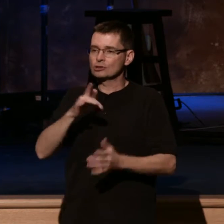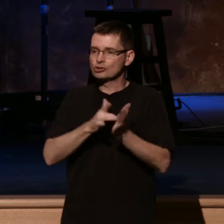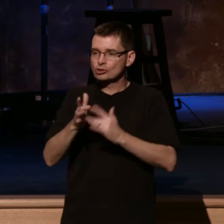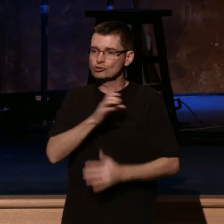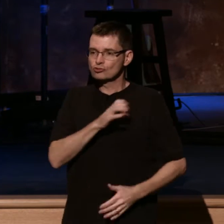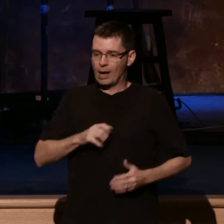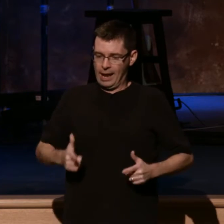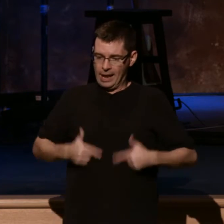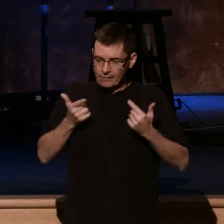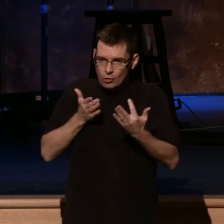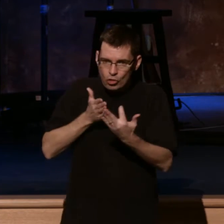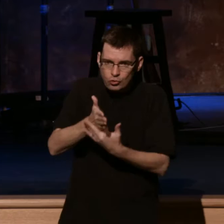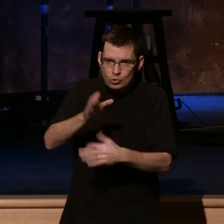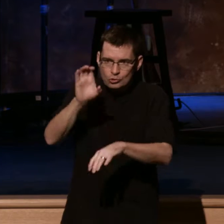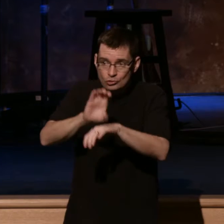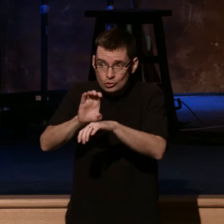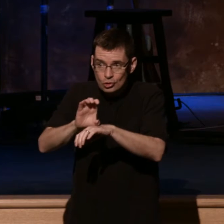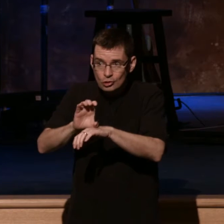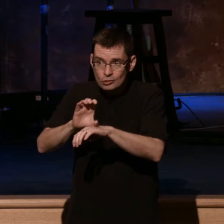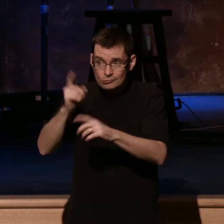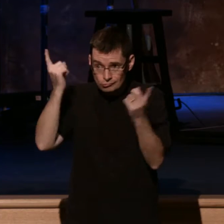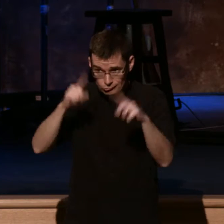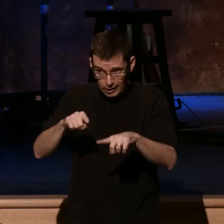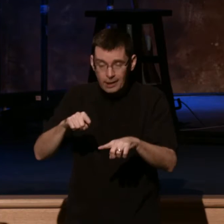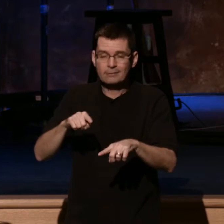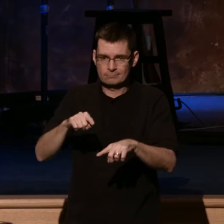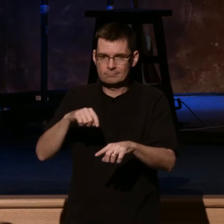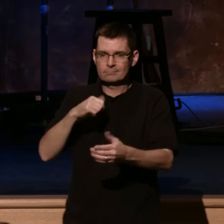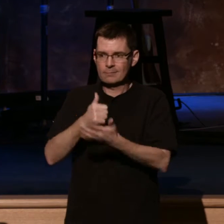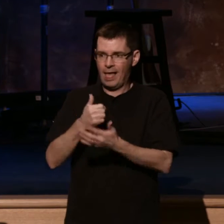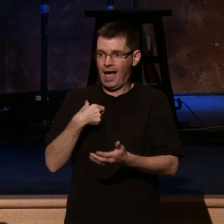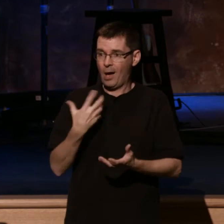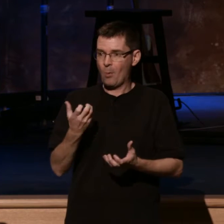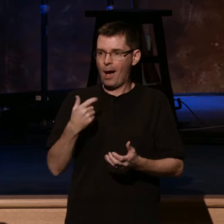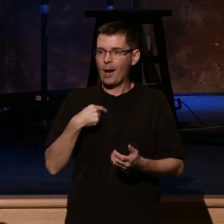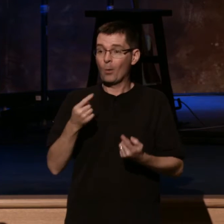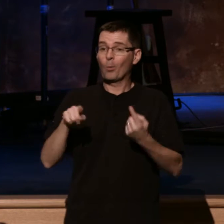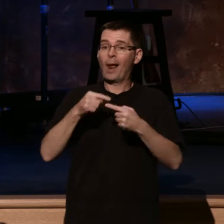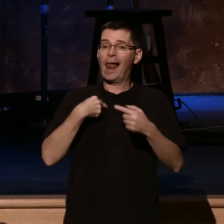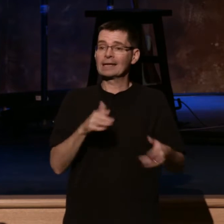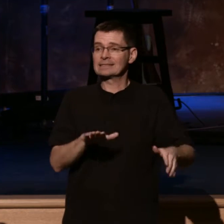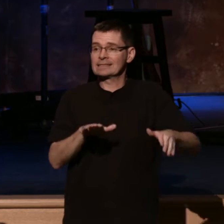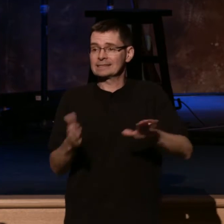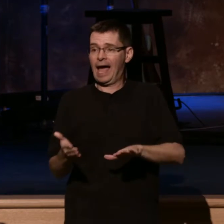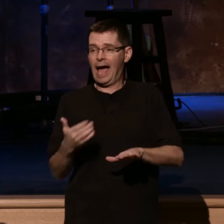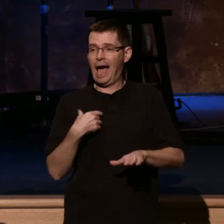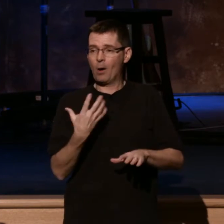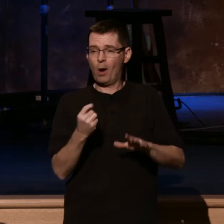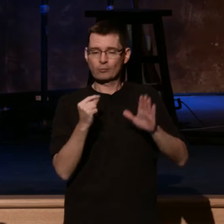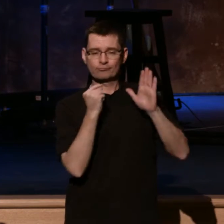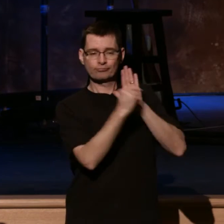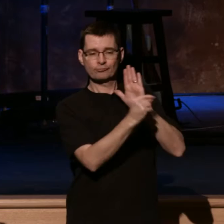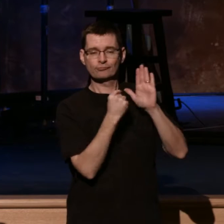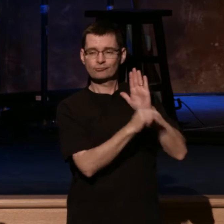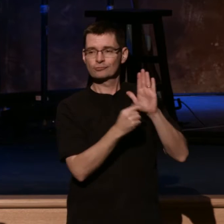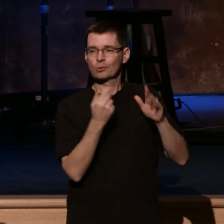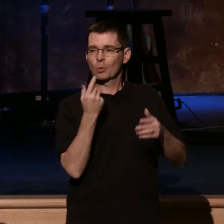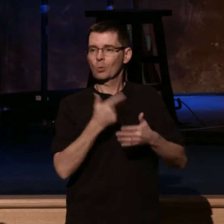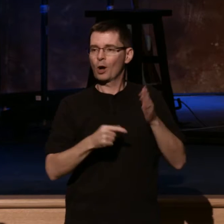agree? In fact, that's going to be on my tombstone. I talk a lot about my tombstone. Someone told me one time, you're not ready to live until you know what you're written on your